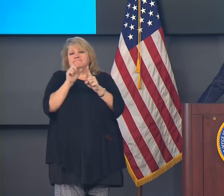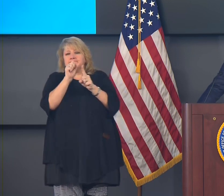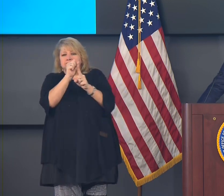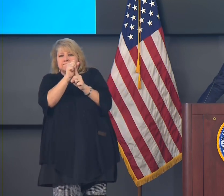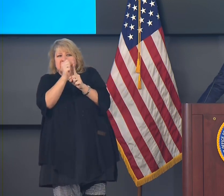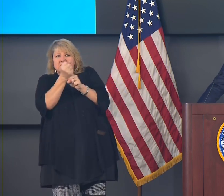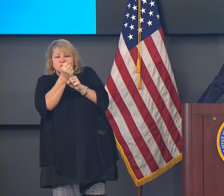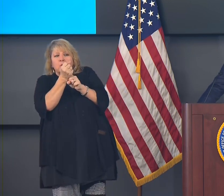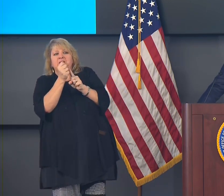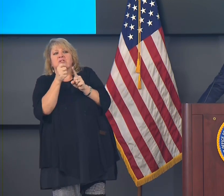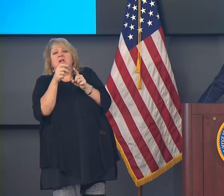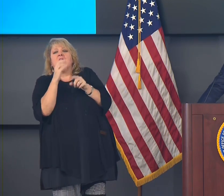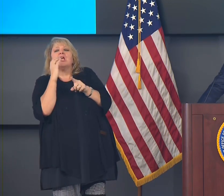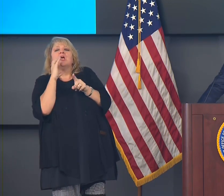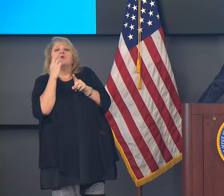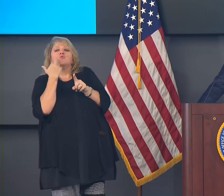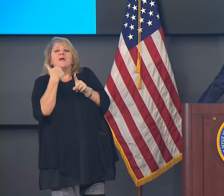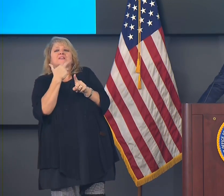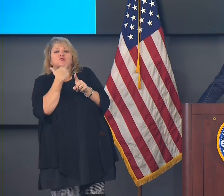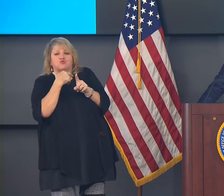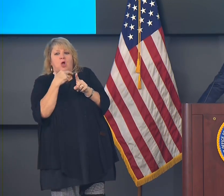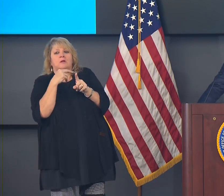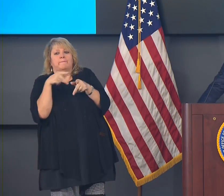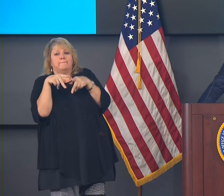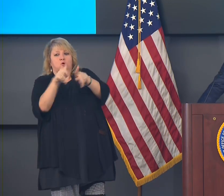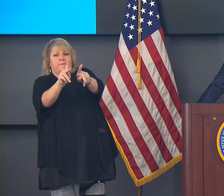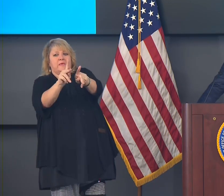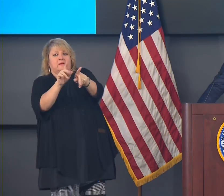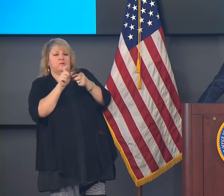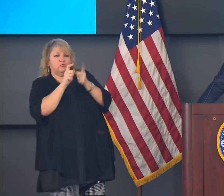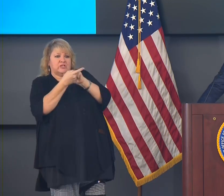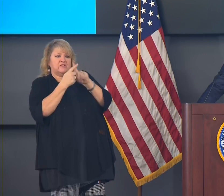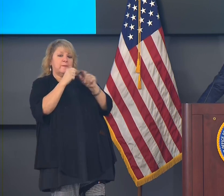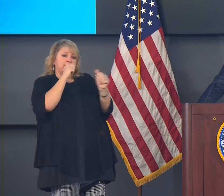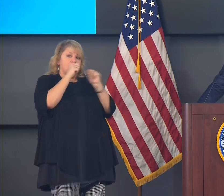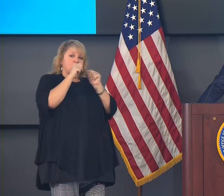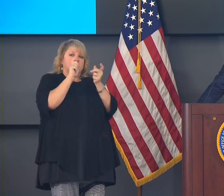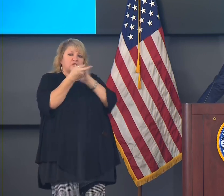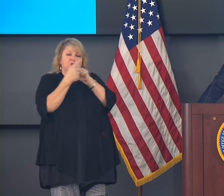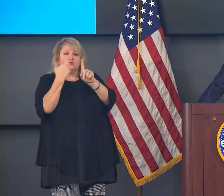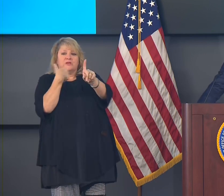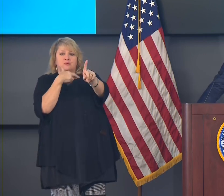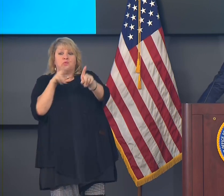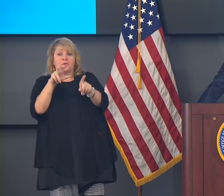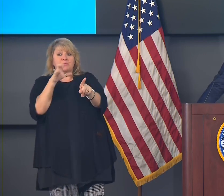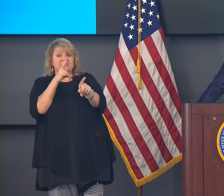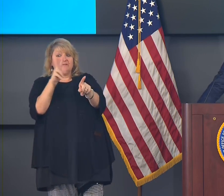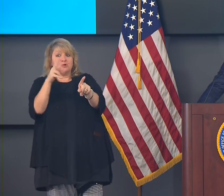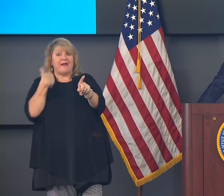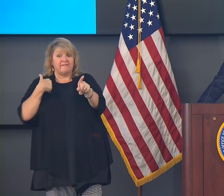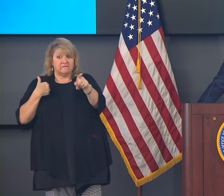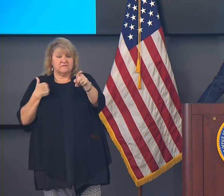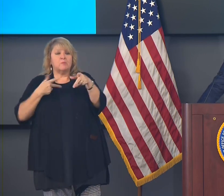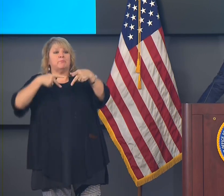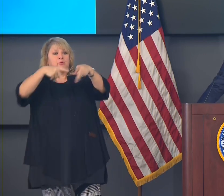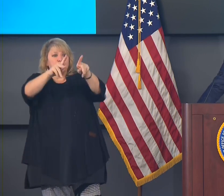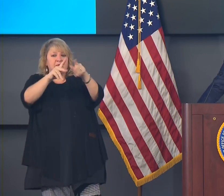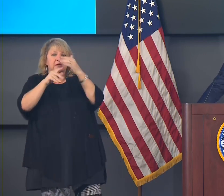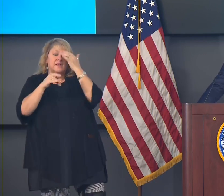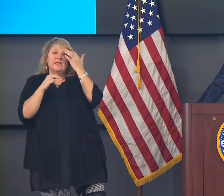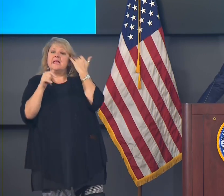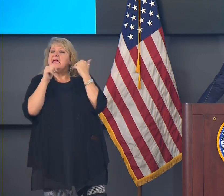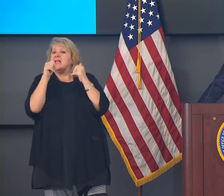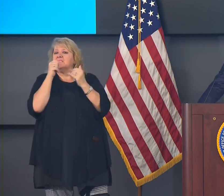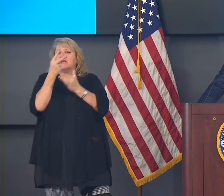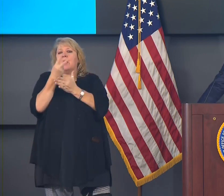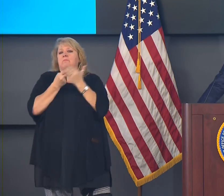permits, and now they're operating as restaurants. So there are 372 of those out there. Now, they're not a hybrid.